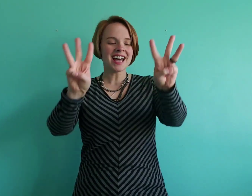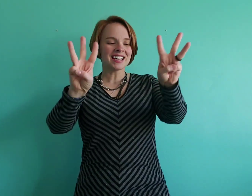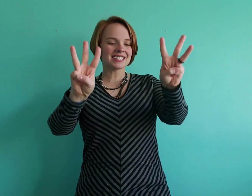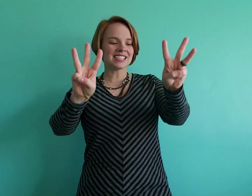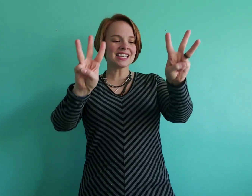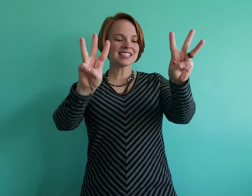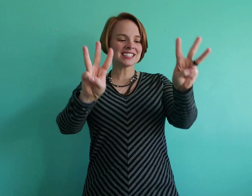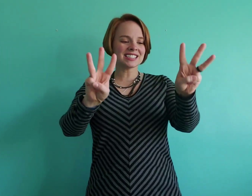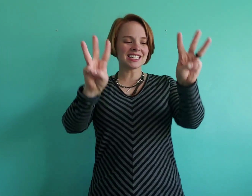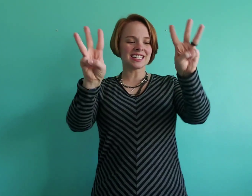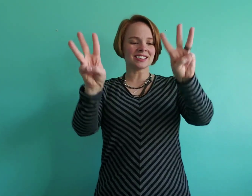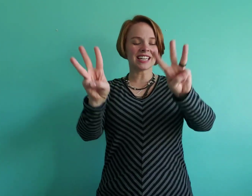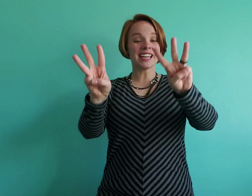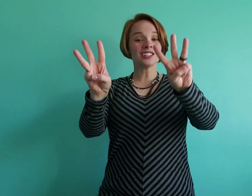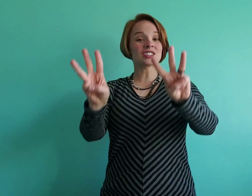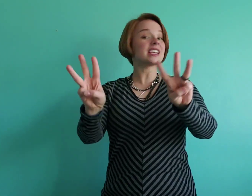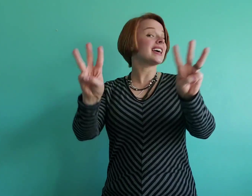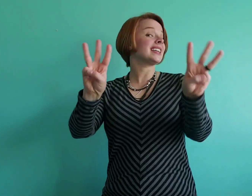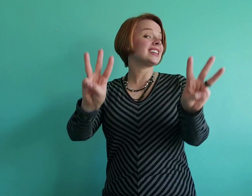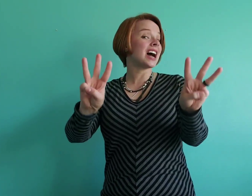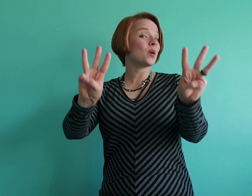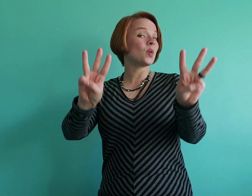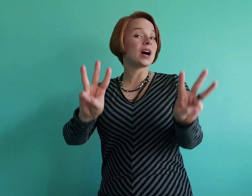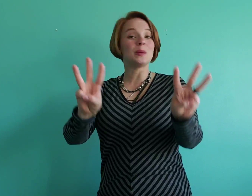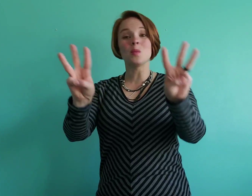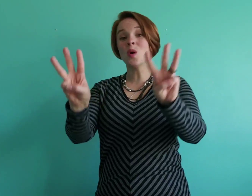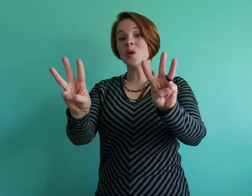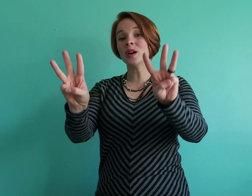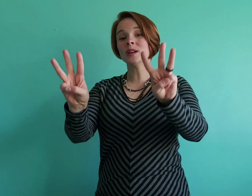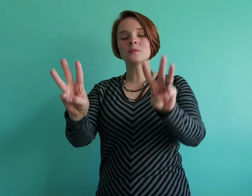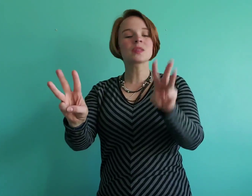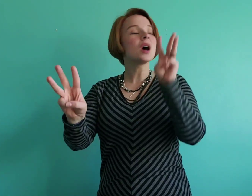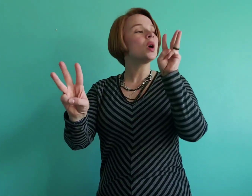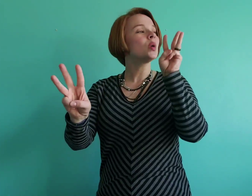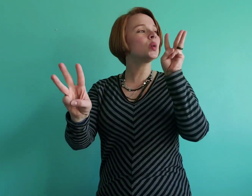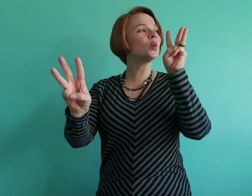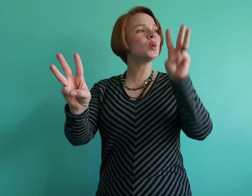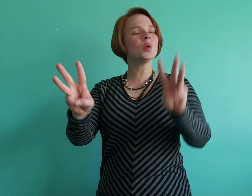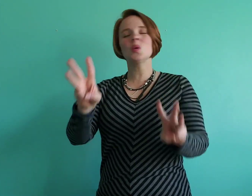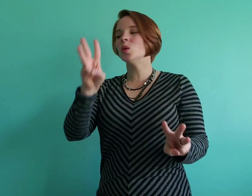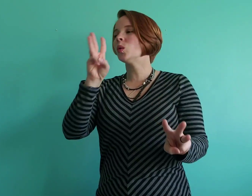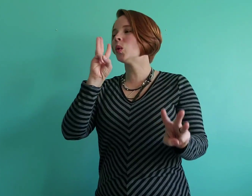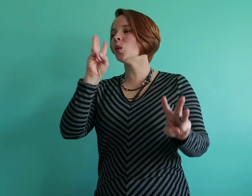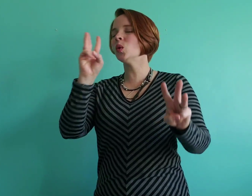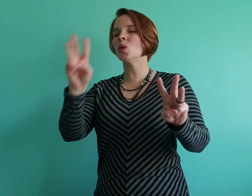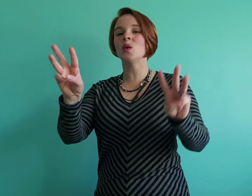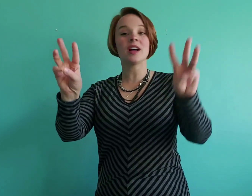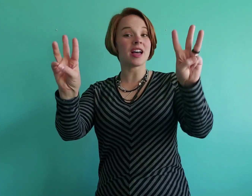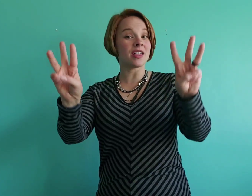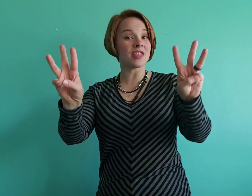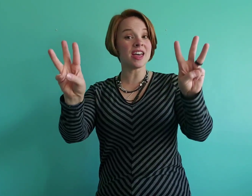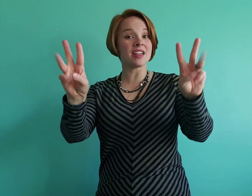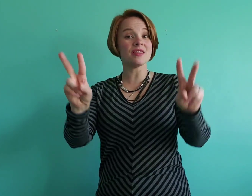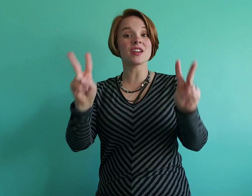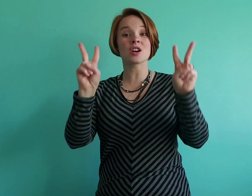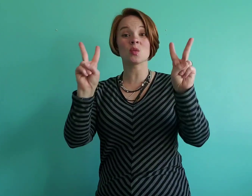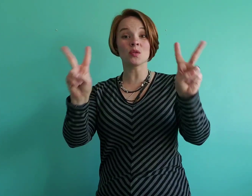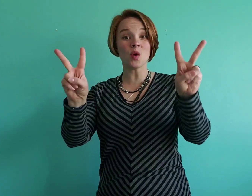Six little candles and not one more. Whoo! Whoo! And then there were